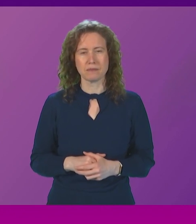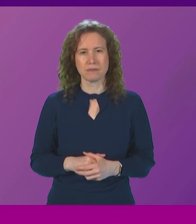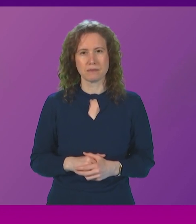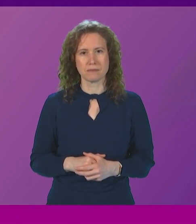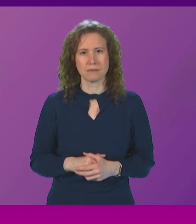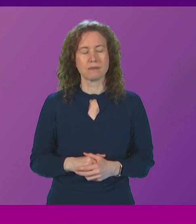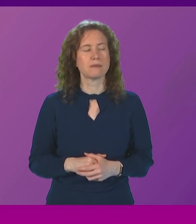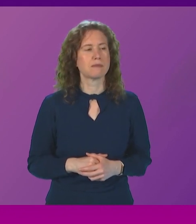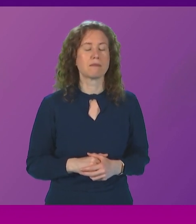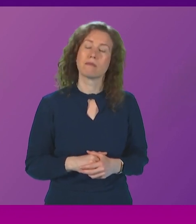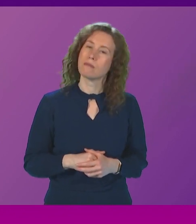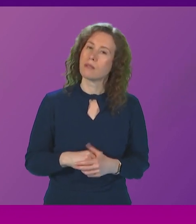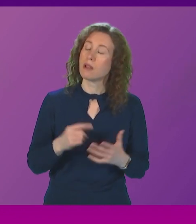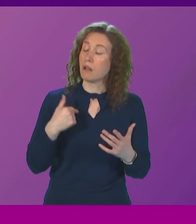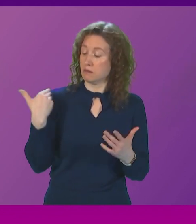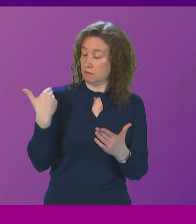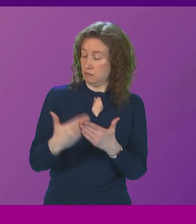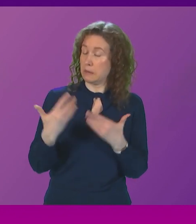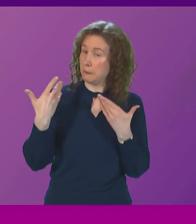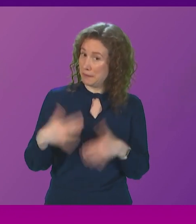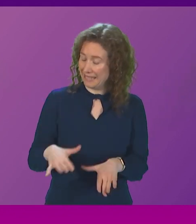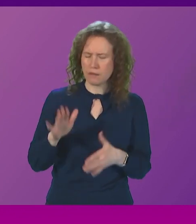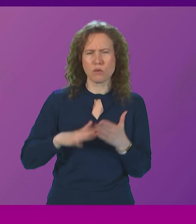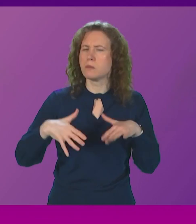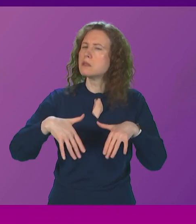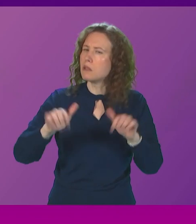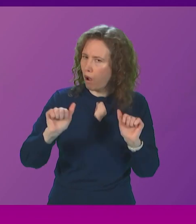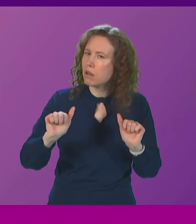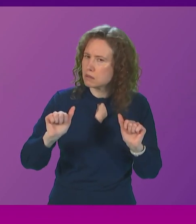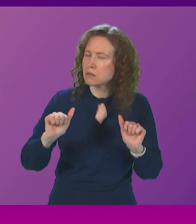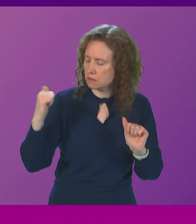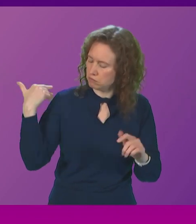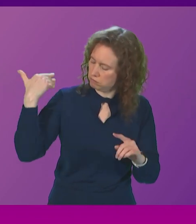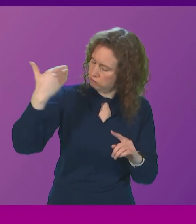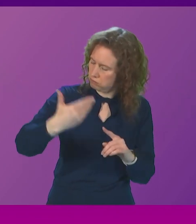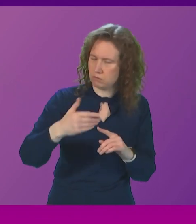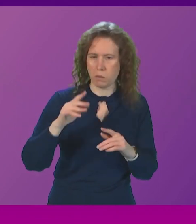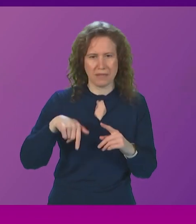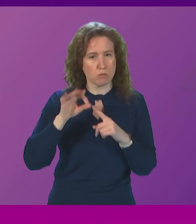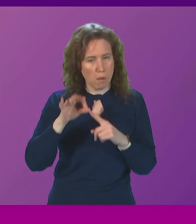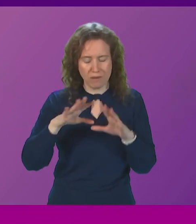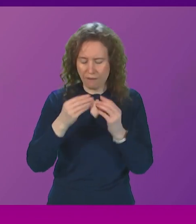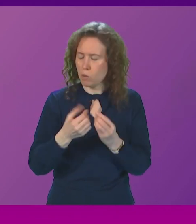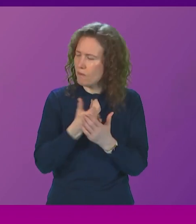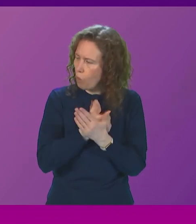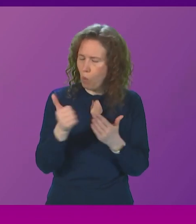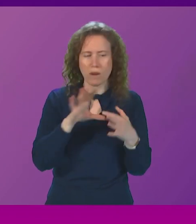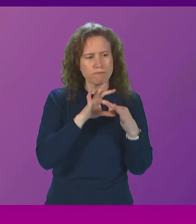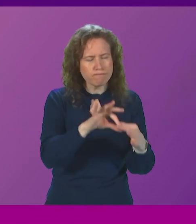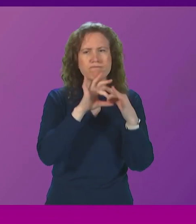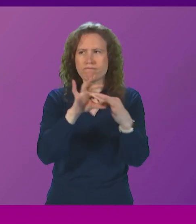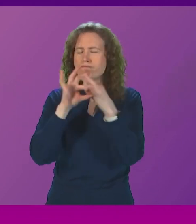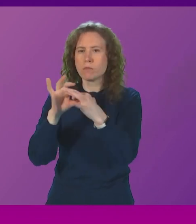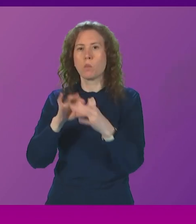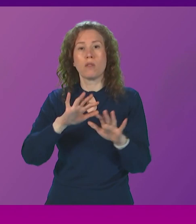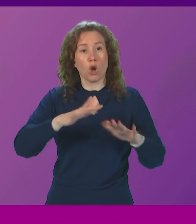What we are doing of course and what we have done from the very beginning of this process and this proposal is engage with our coastal and